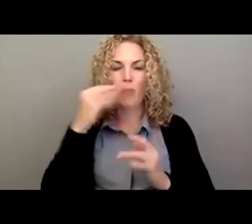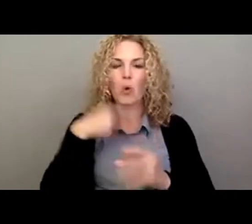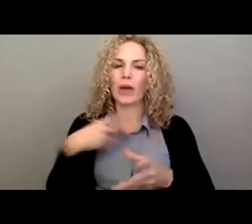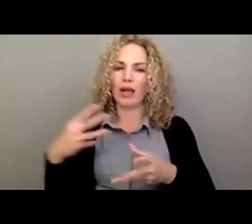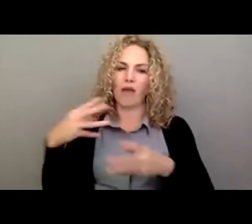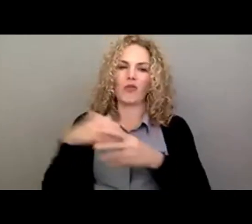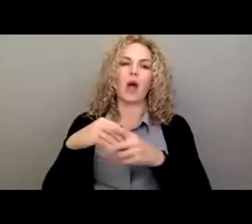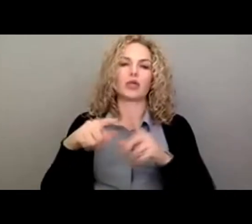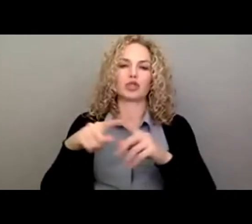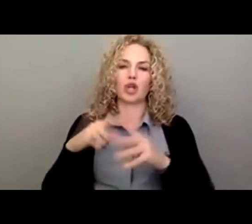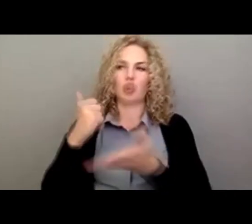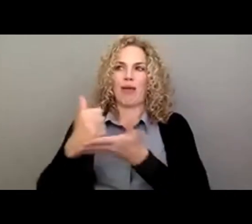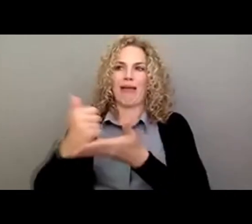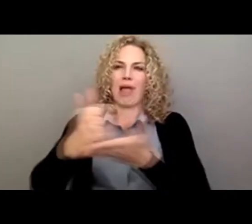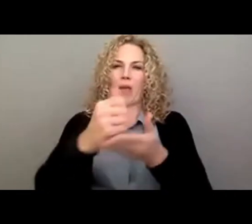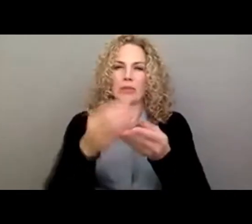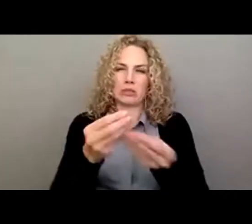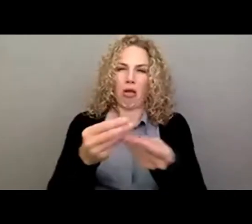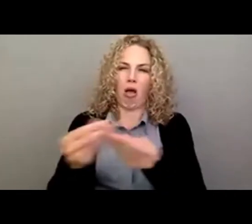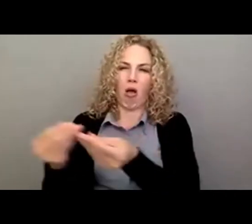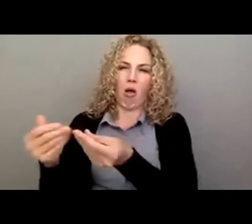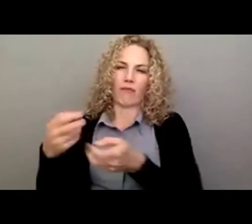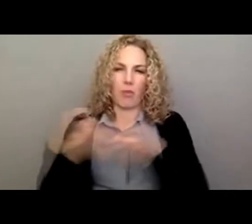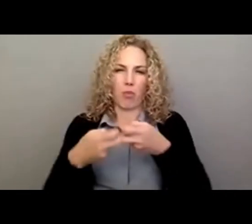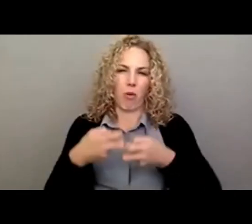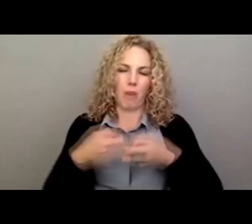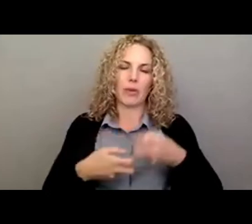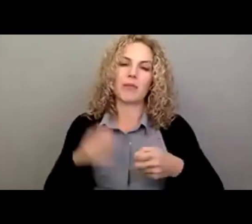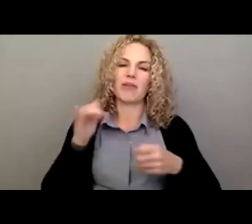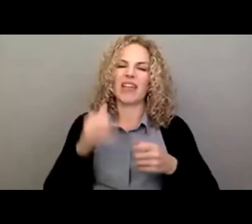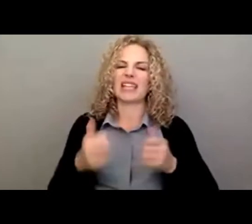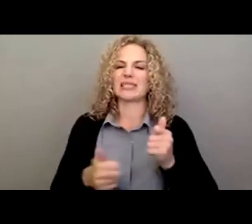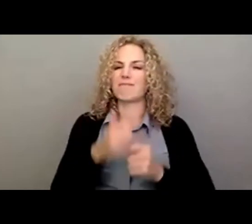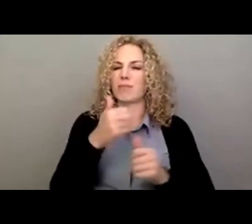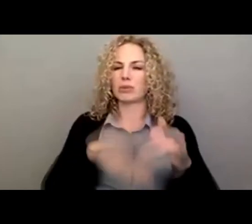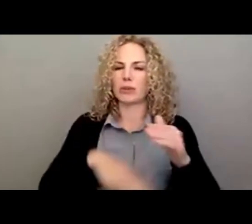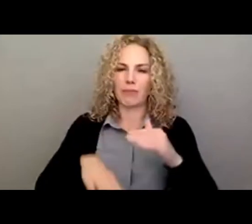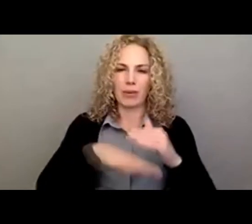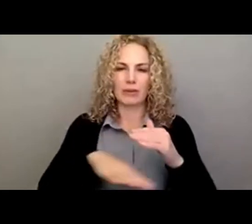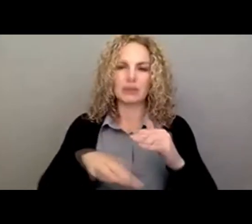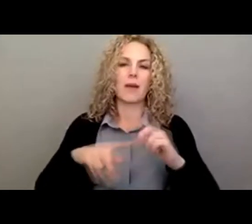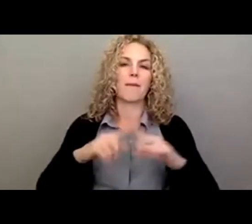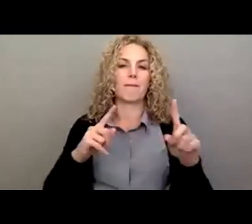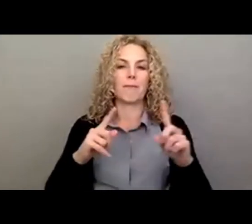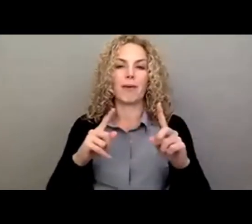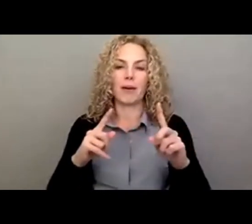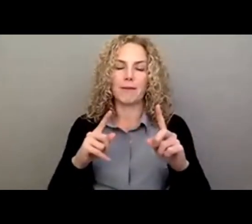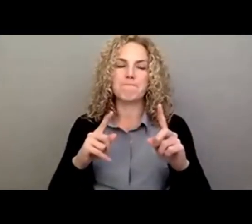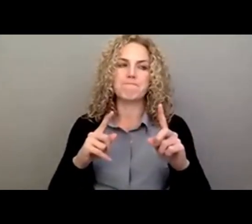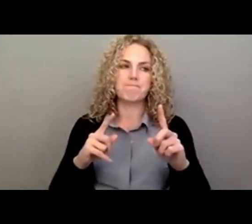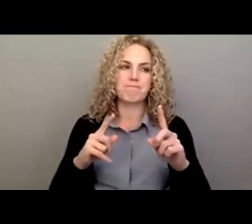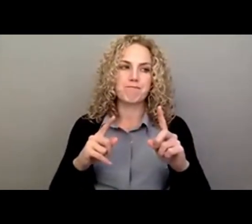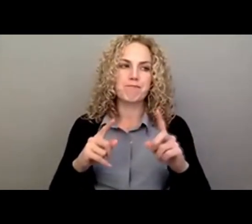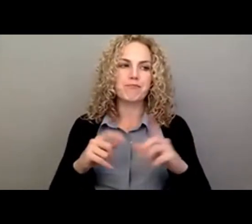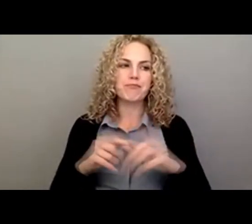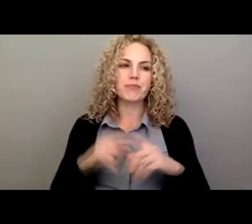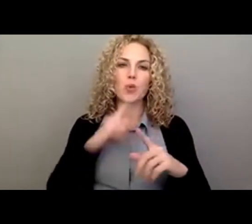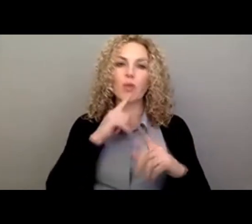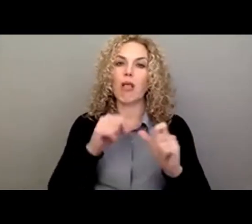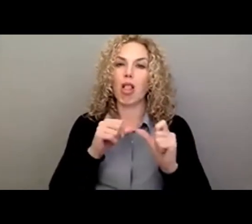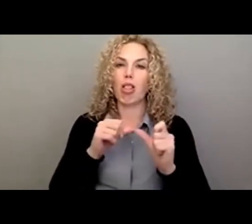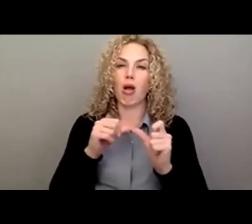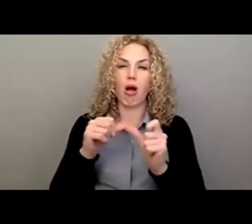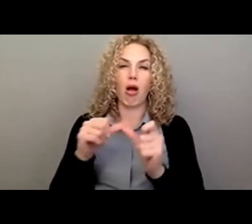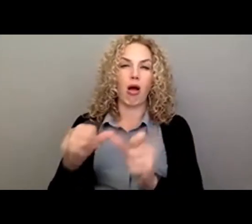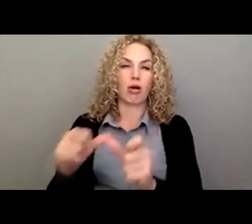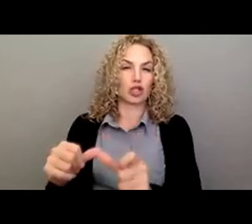started helping to solve those problems. That's kind of the most basic thing, but there was a more, I think, long-term problem that